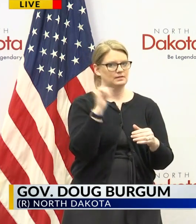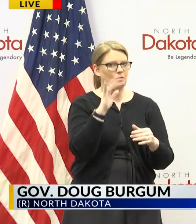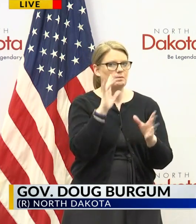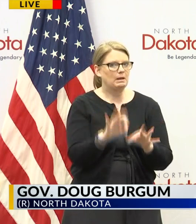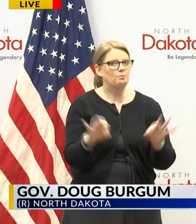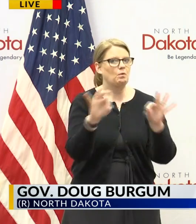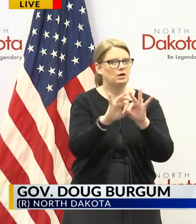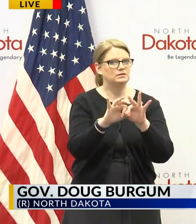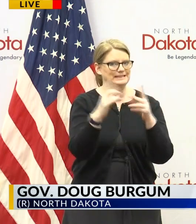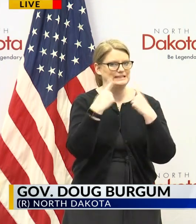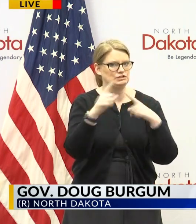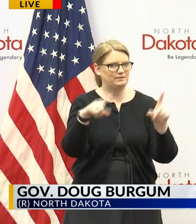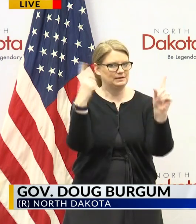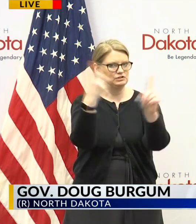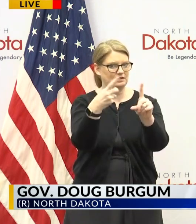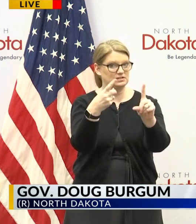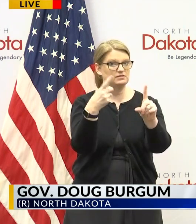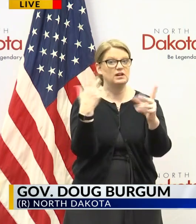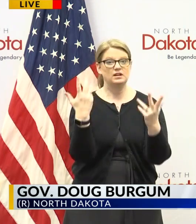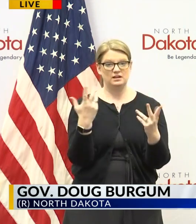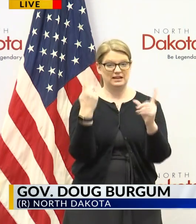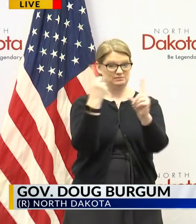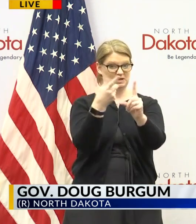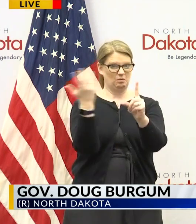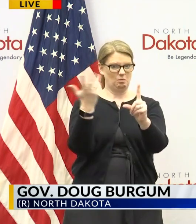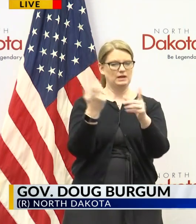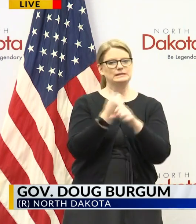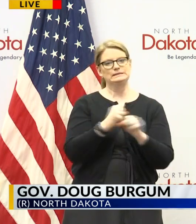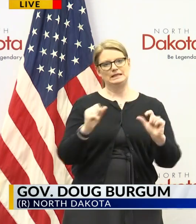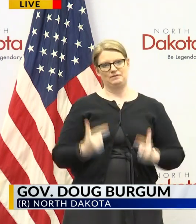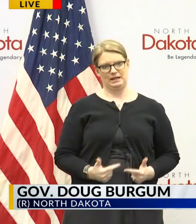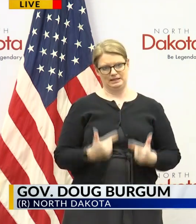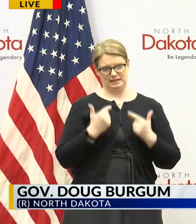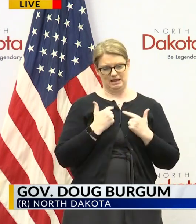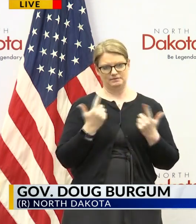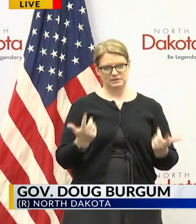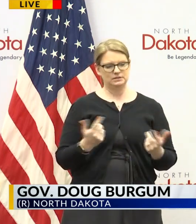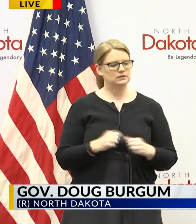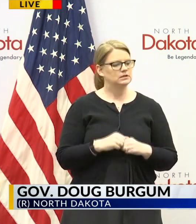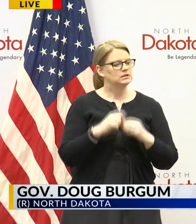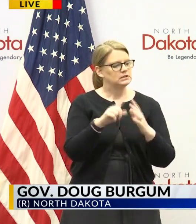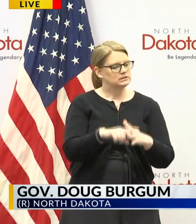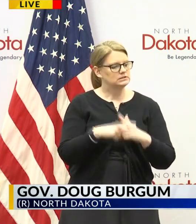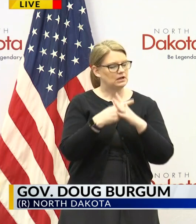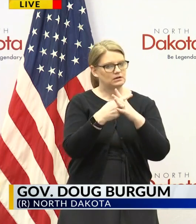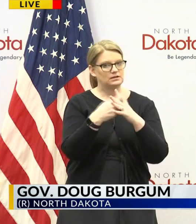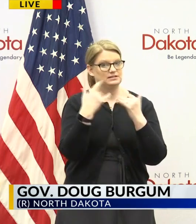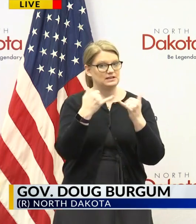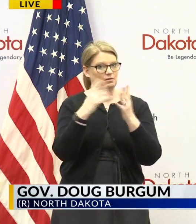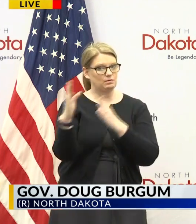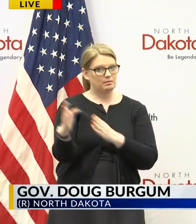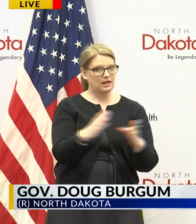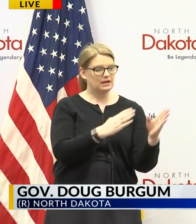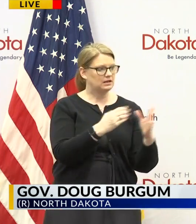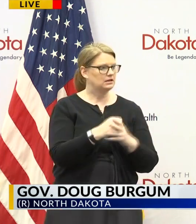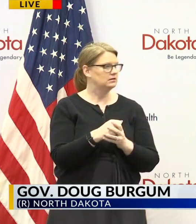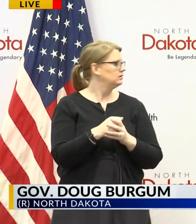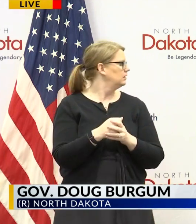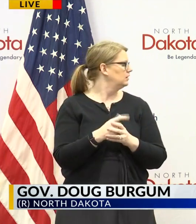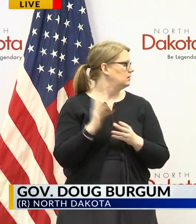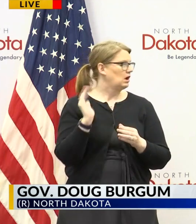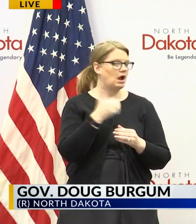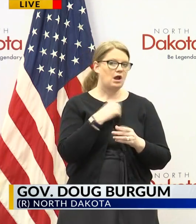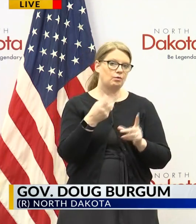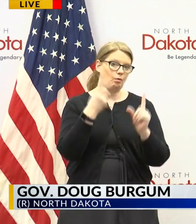of saving lives and again starting from the top in terms of strategy the goal that we have